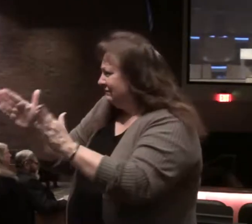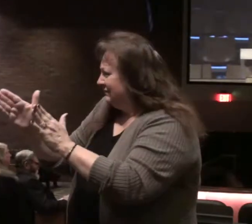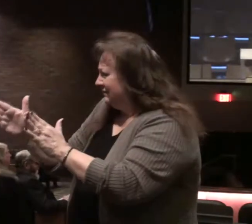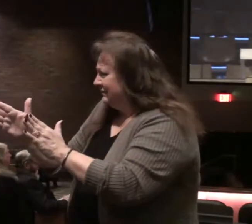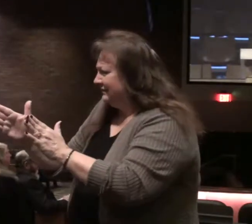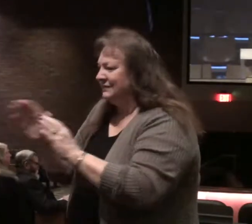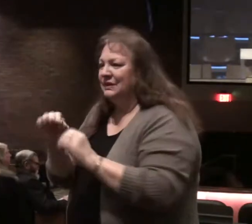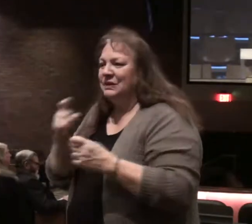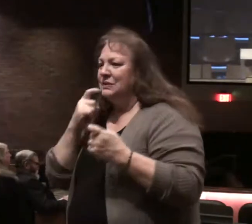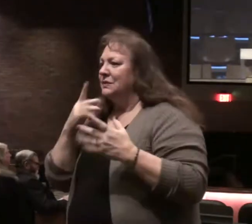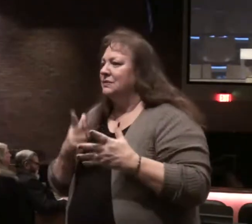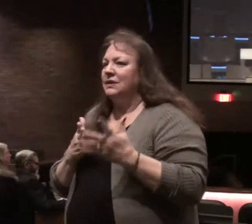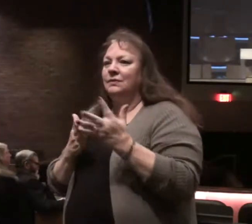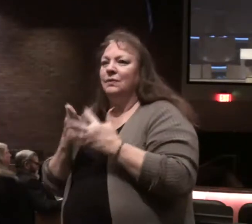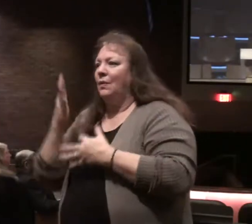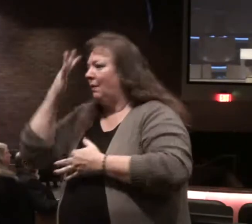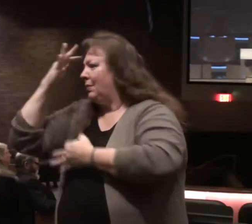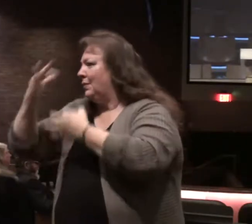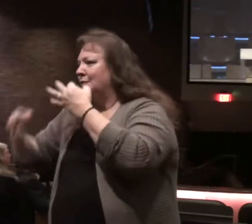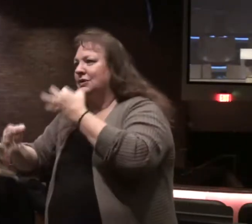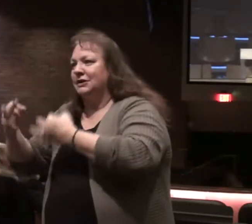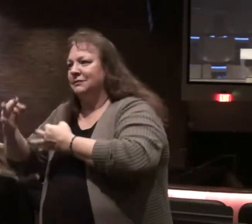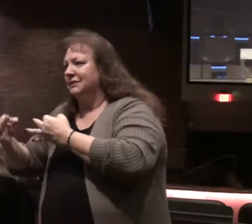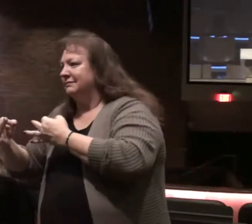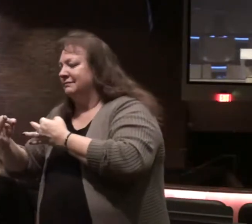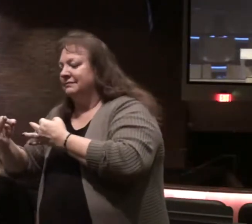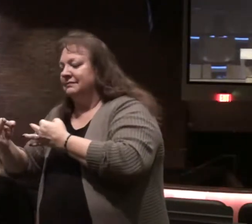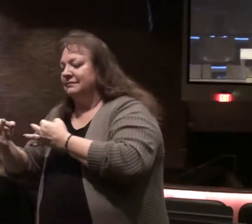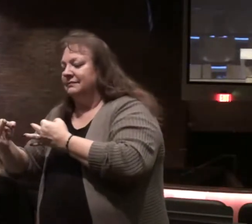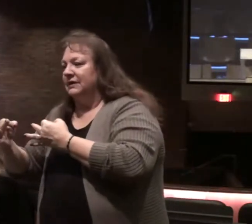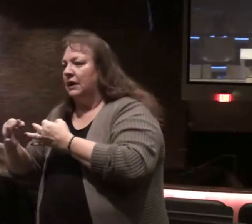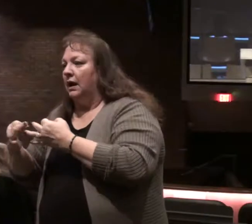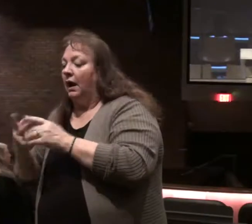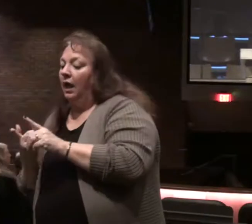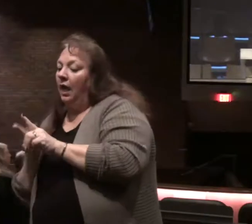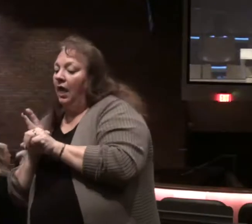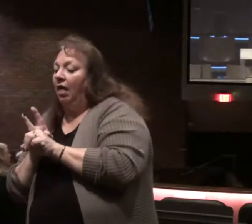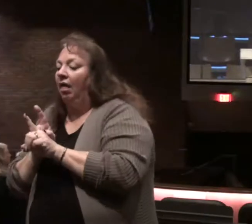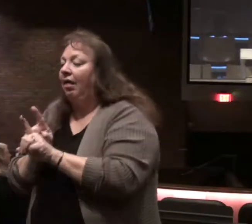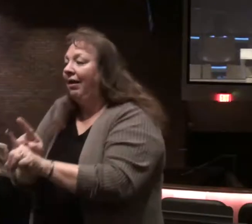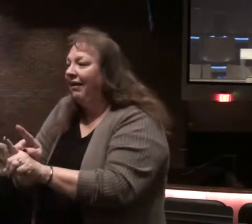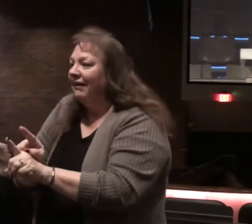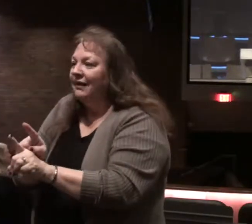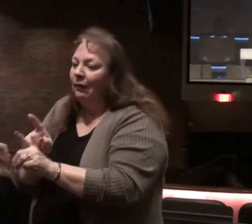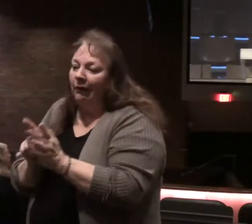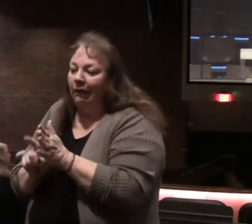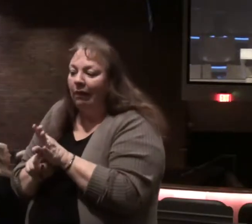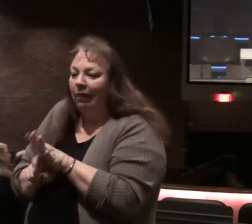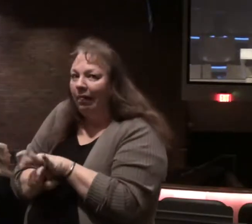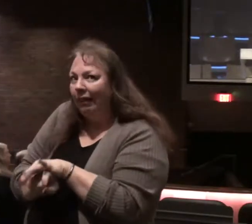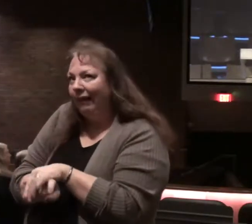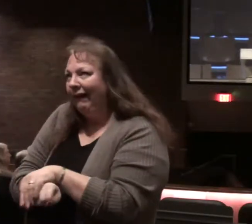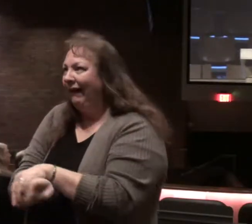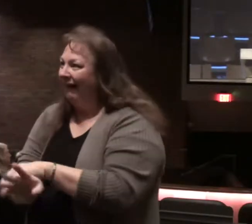no sinners will make it through the judgment you know no riding someone's coattails no sneaking in with a crowd